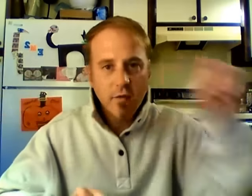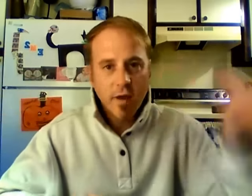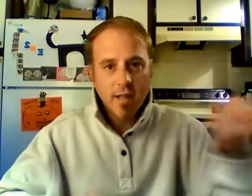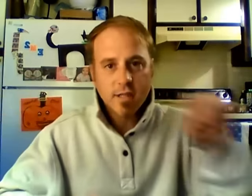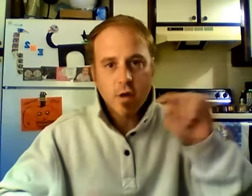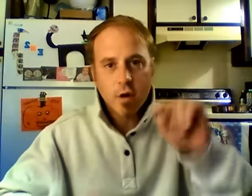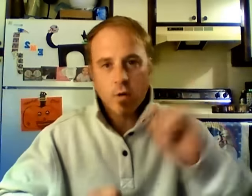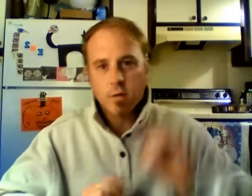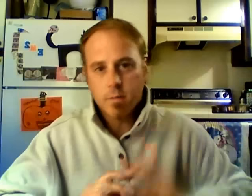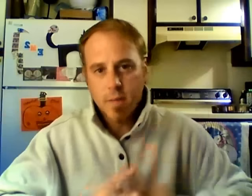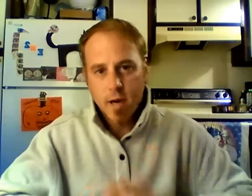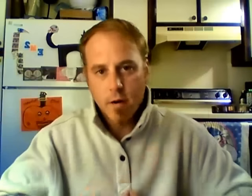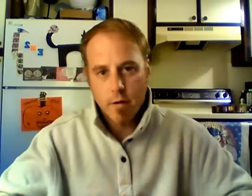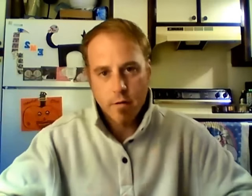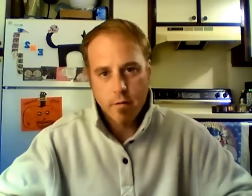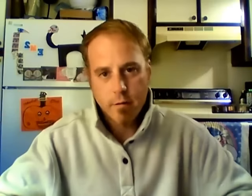green circles appeared.